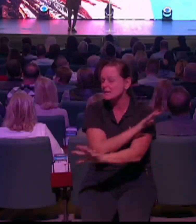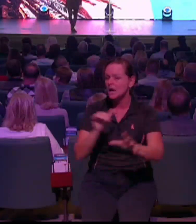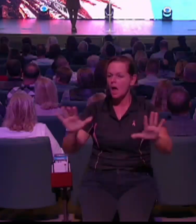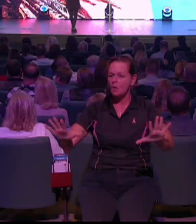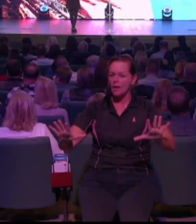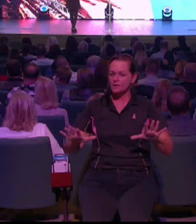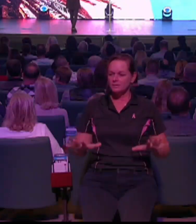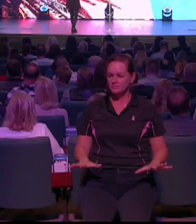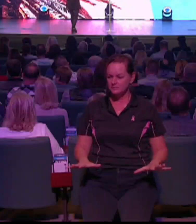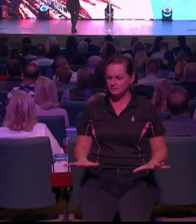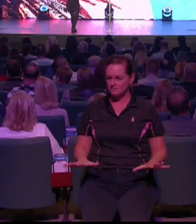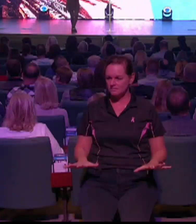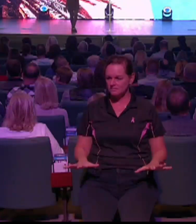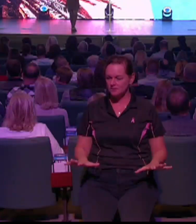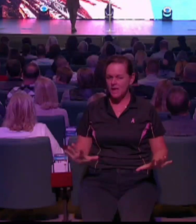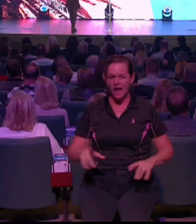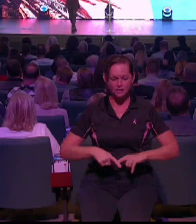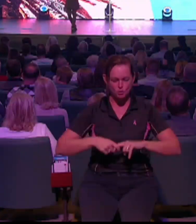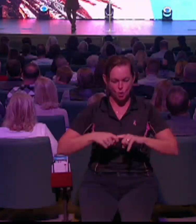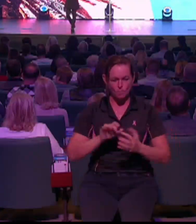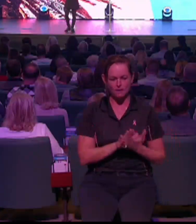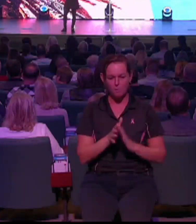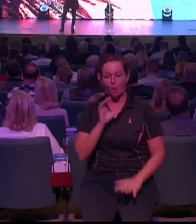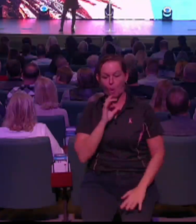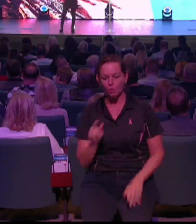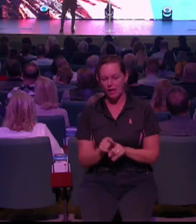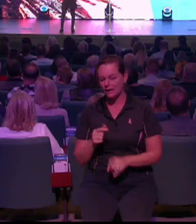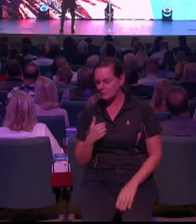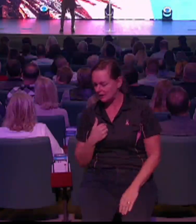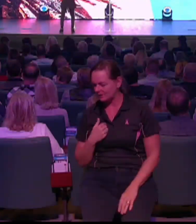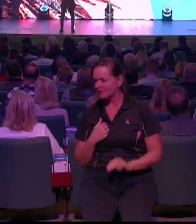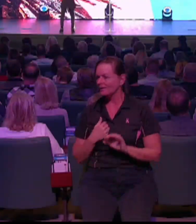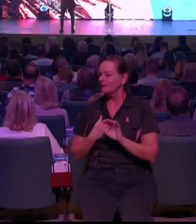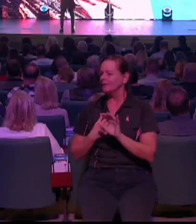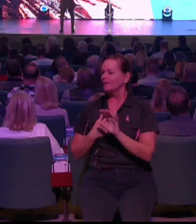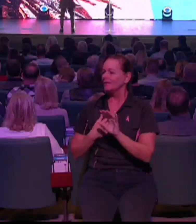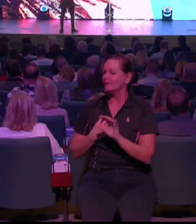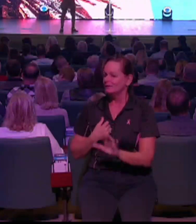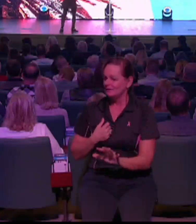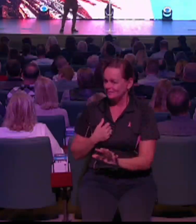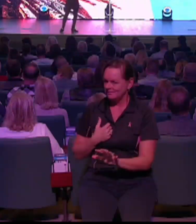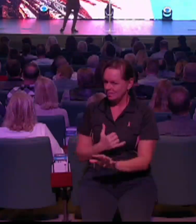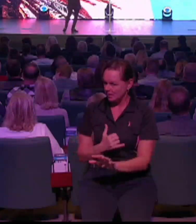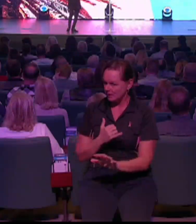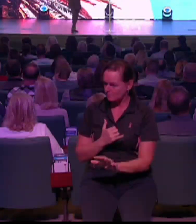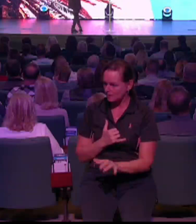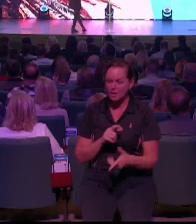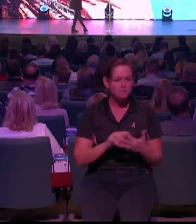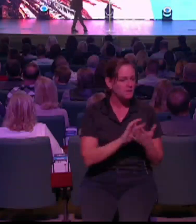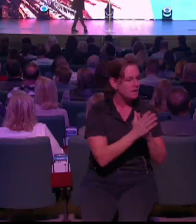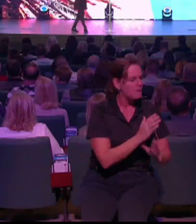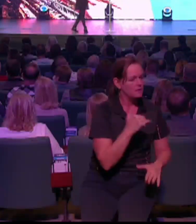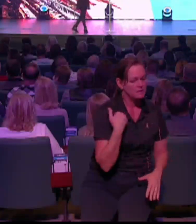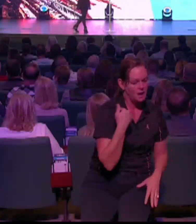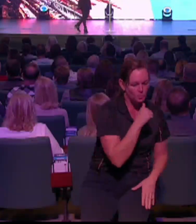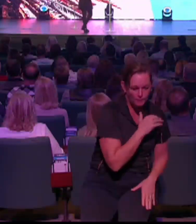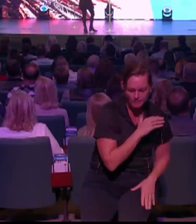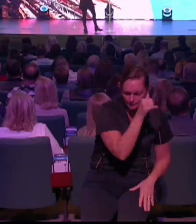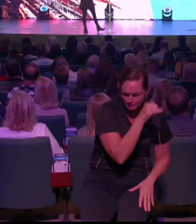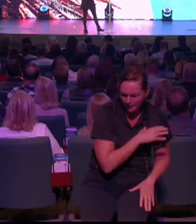women, like me, and young men and young women and old men who understand the power